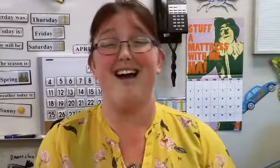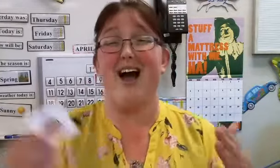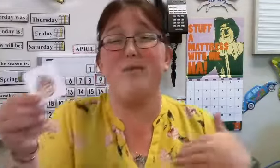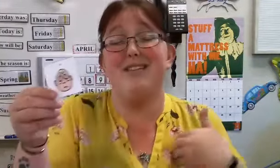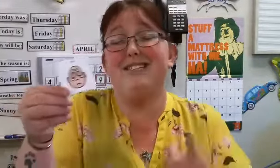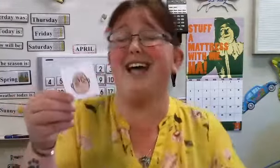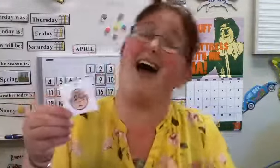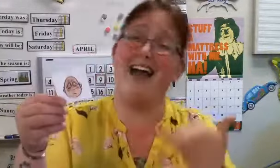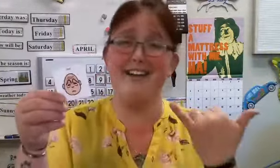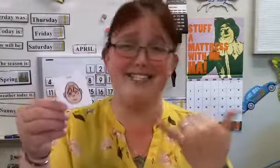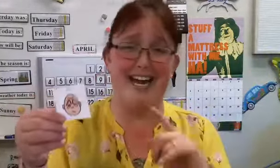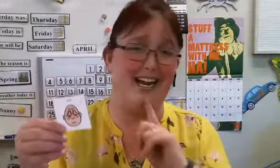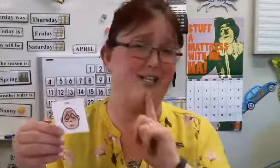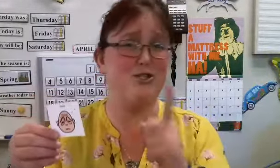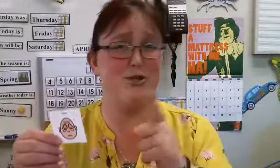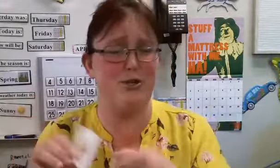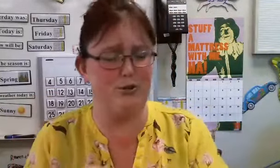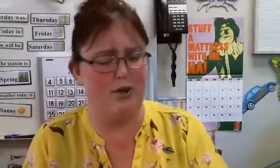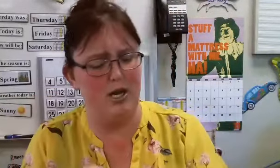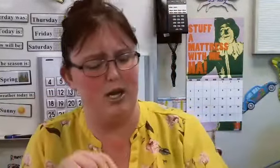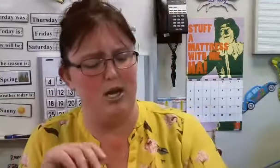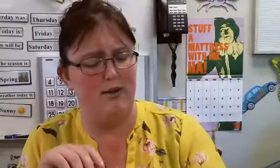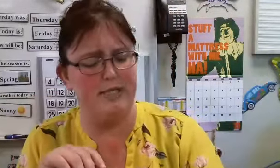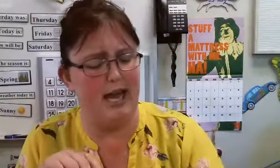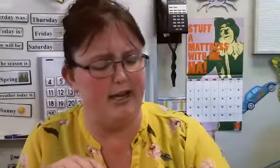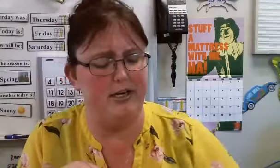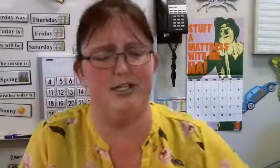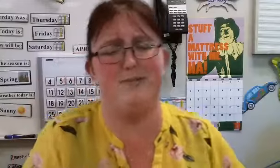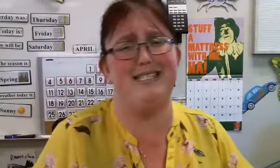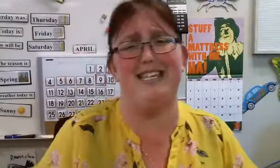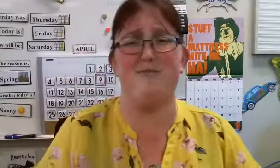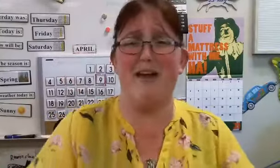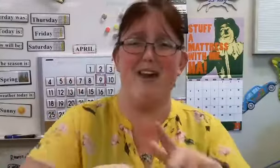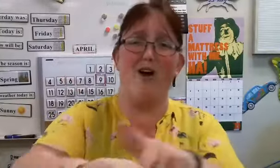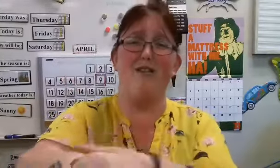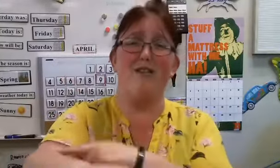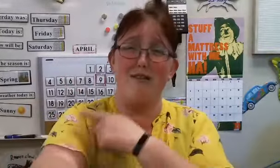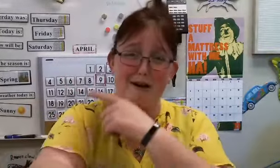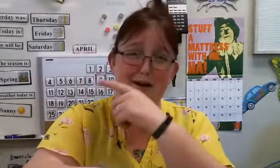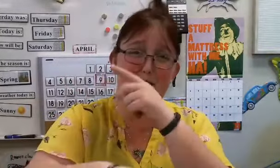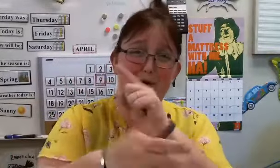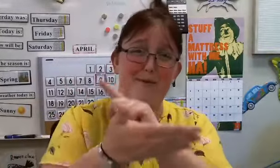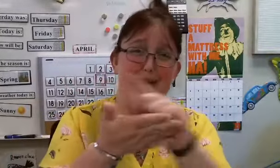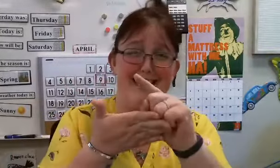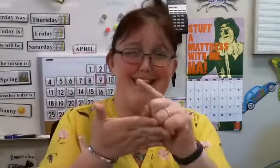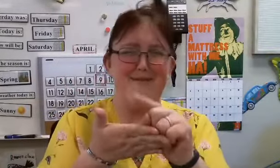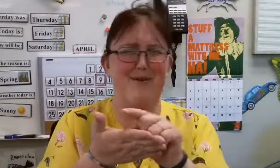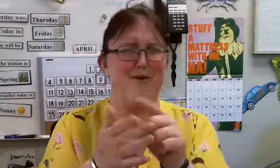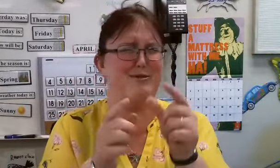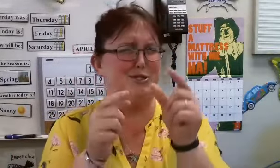I'm tired today. It's true. I'm tired just because it's been a long week, even though it was